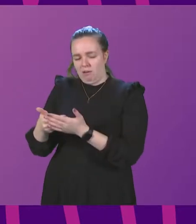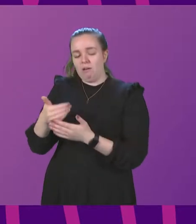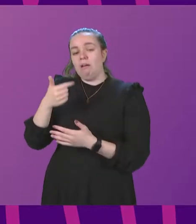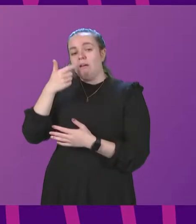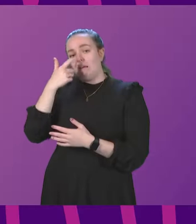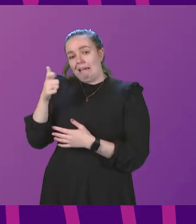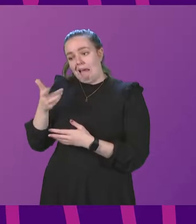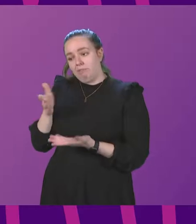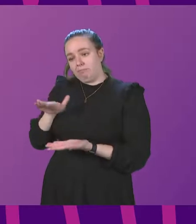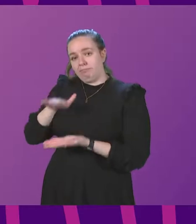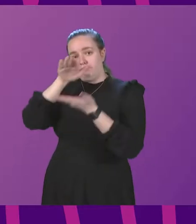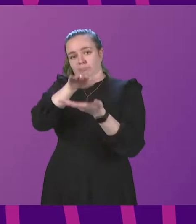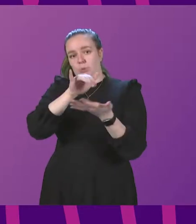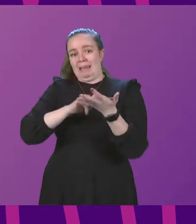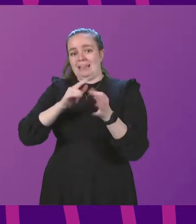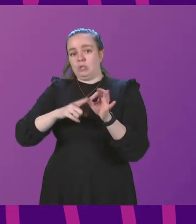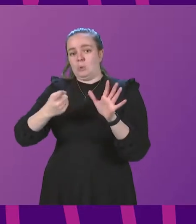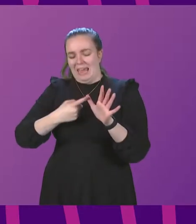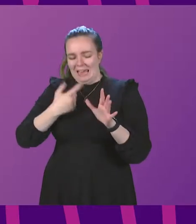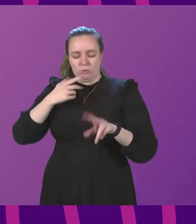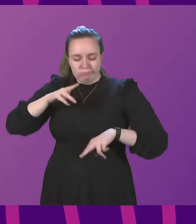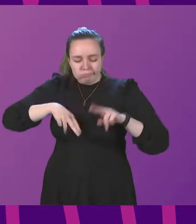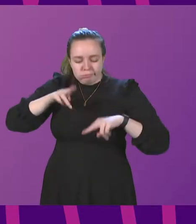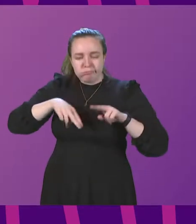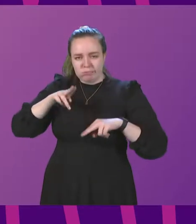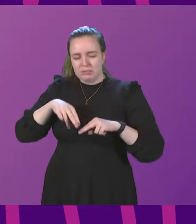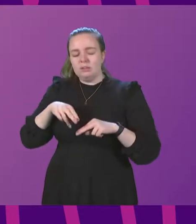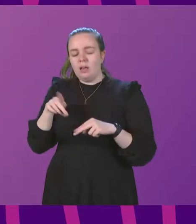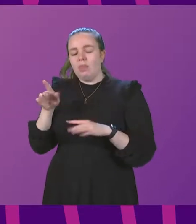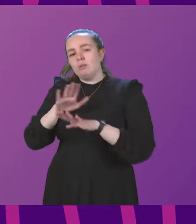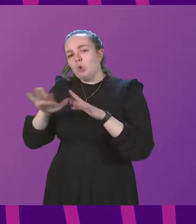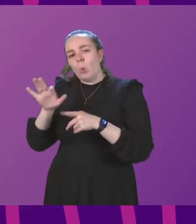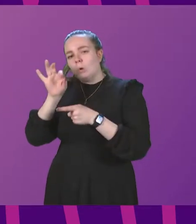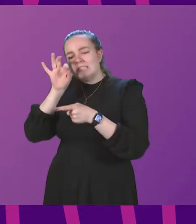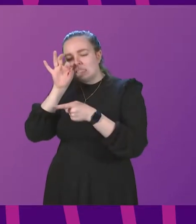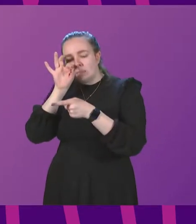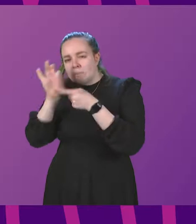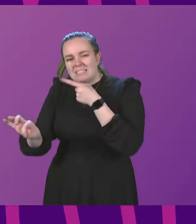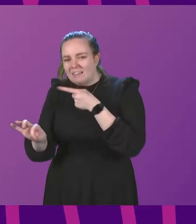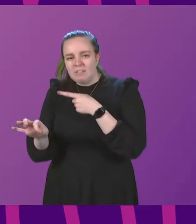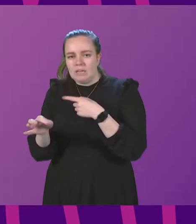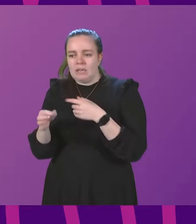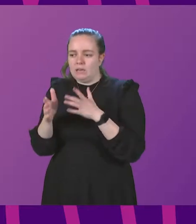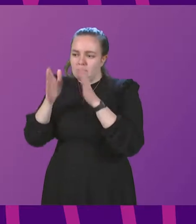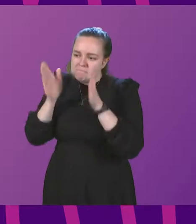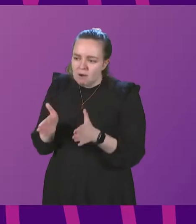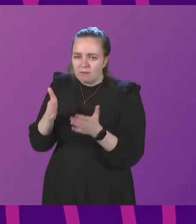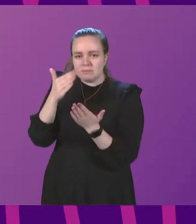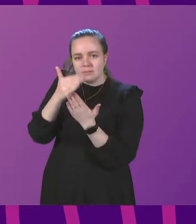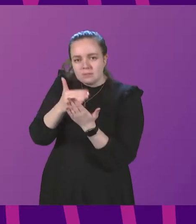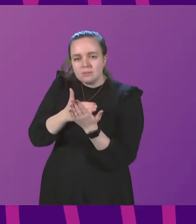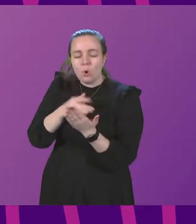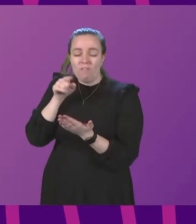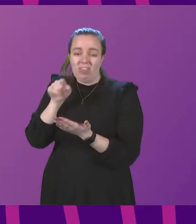be given to the SQA to be looked at. There are not specific requirements as part of